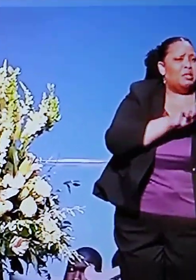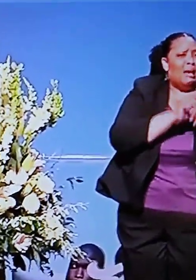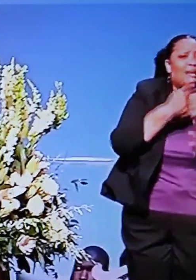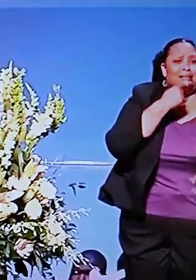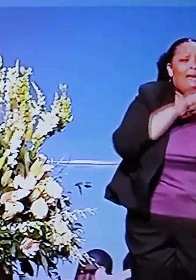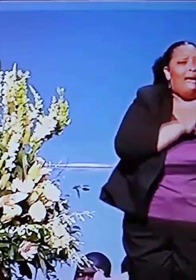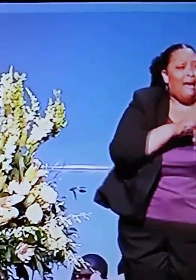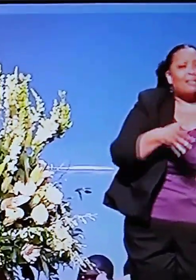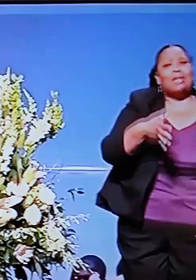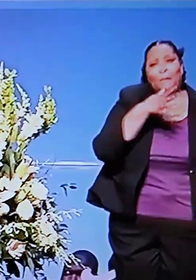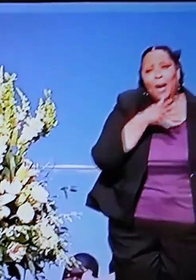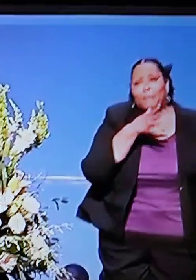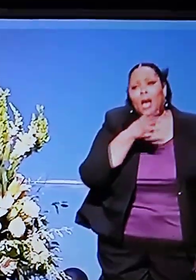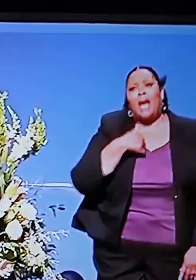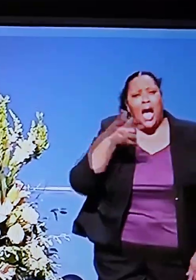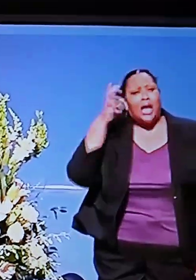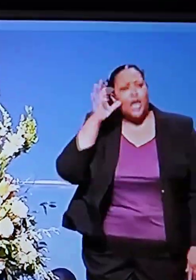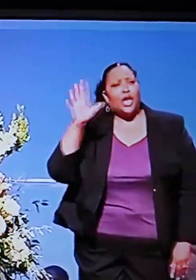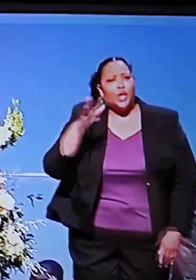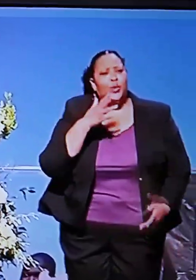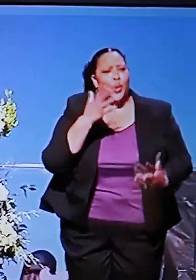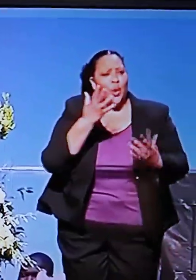mama, I hear your cry.